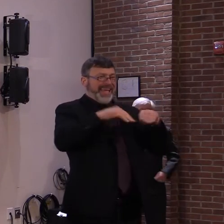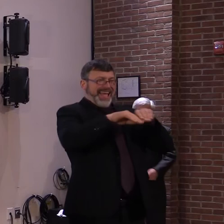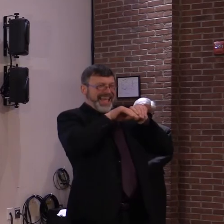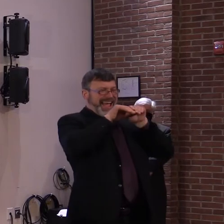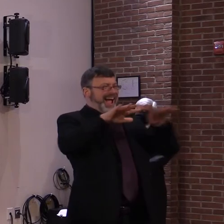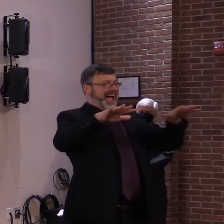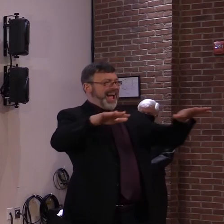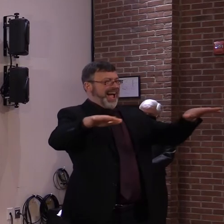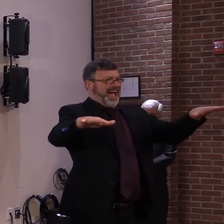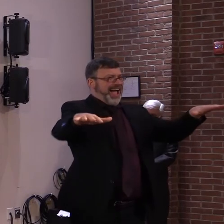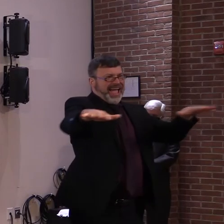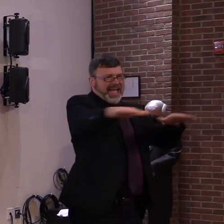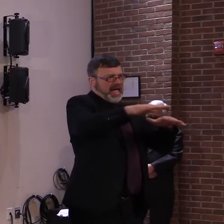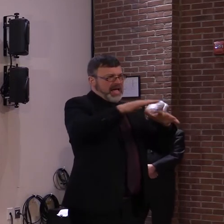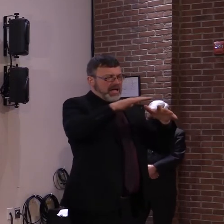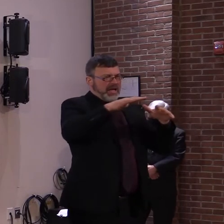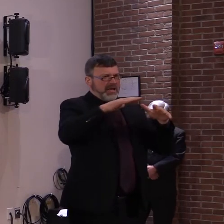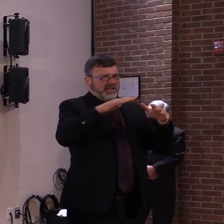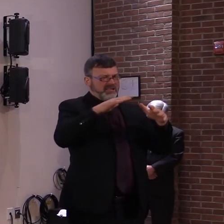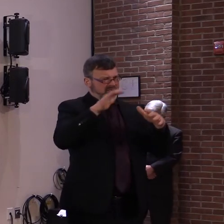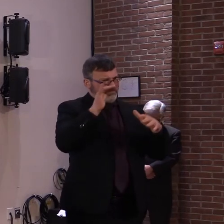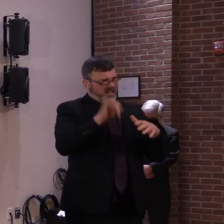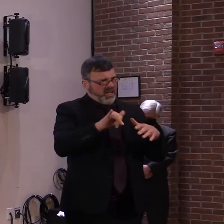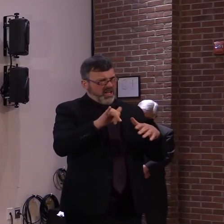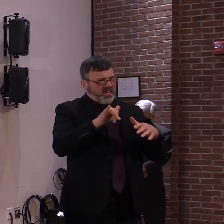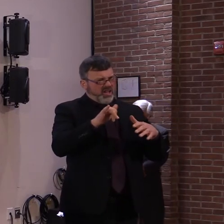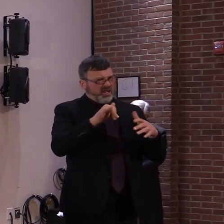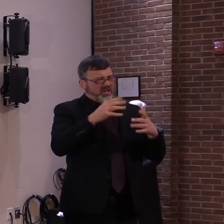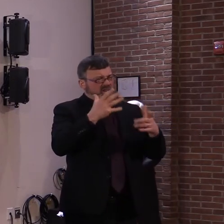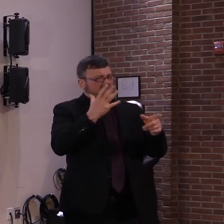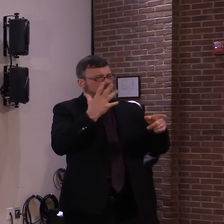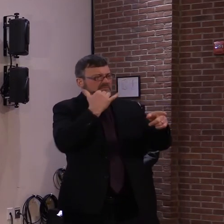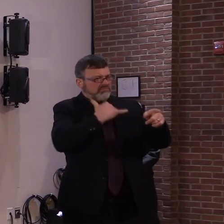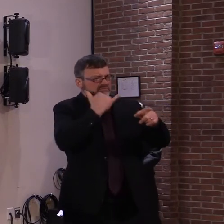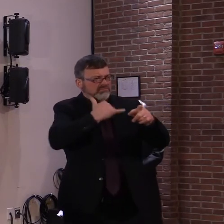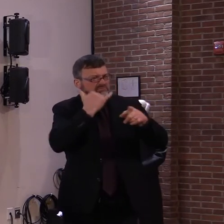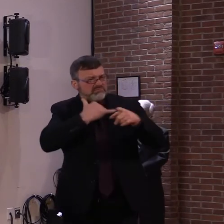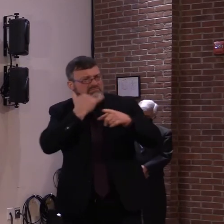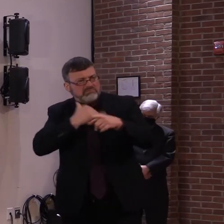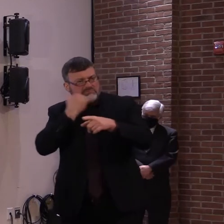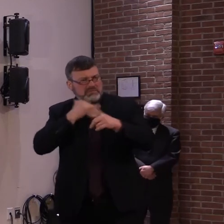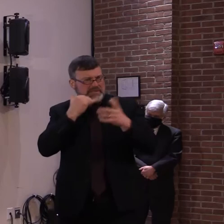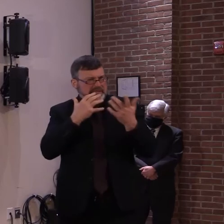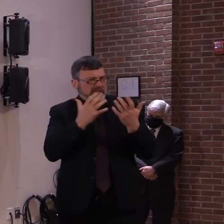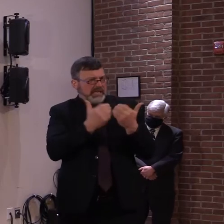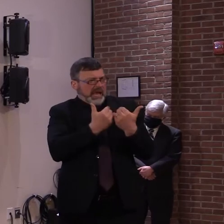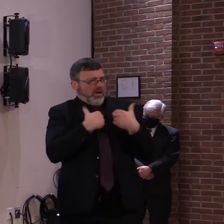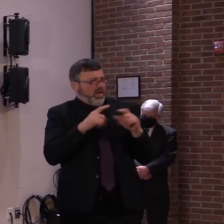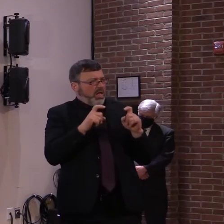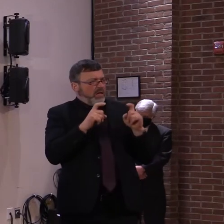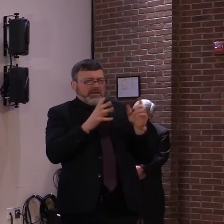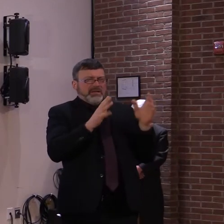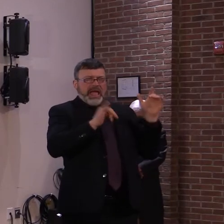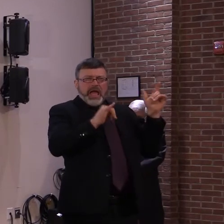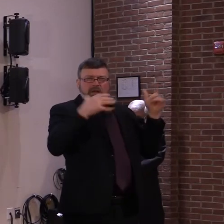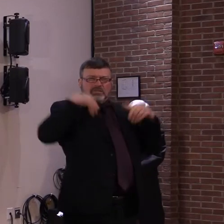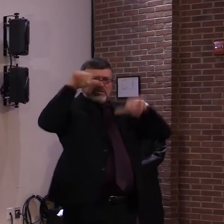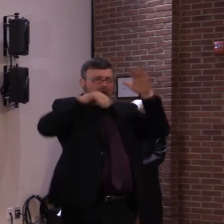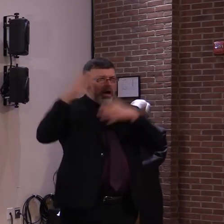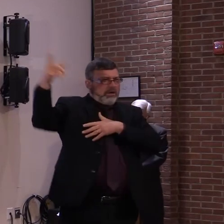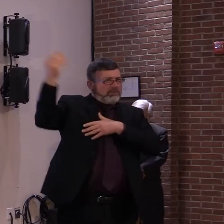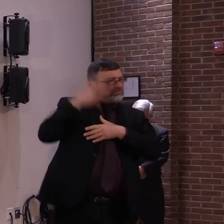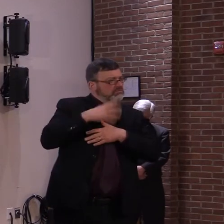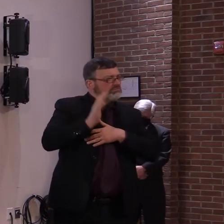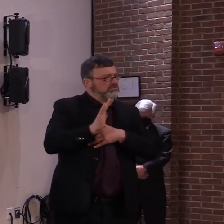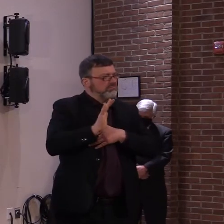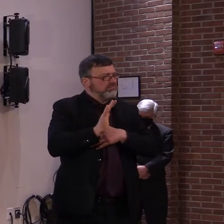that is so critical. If the decision was you still were going to quarantine no matter what, it's less of